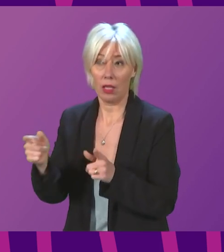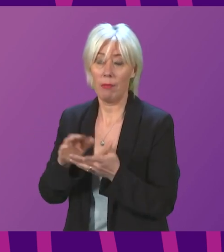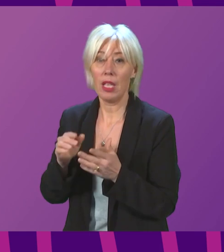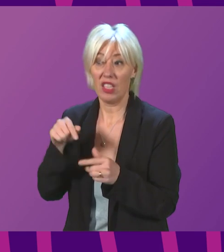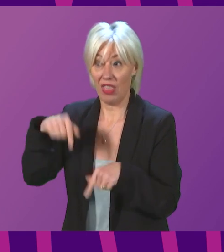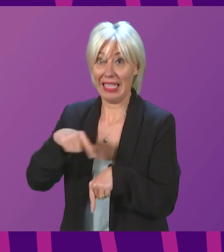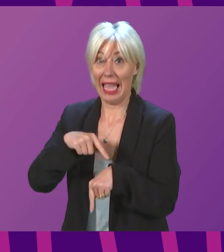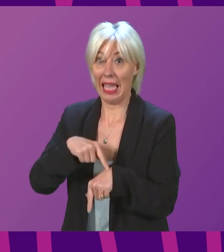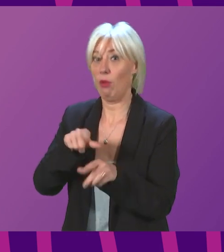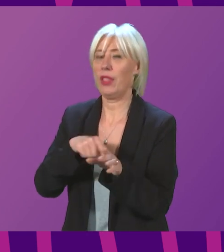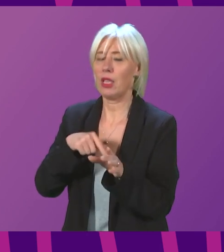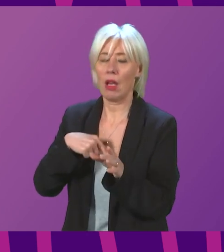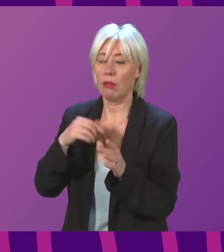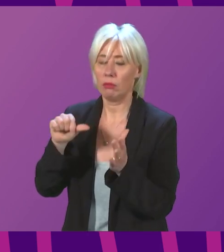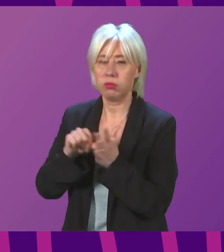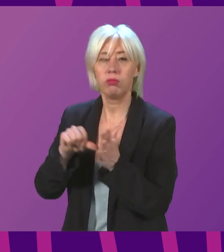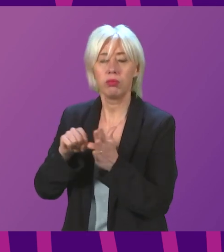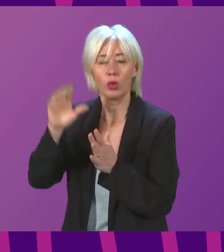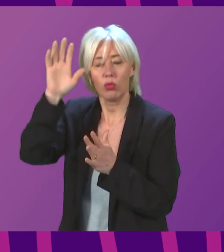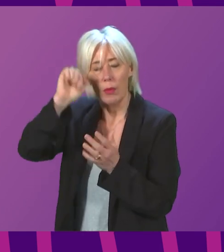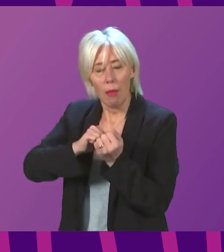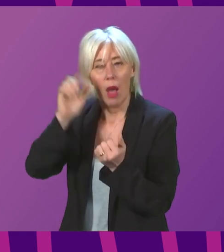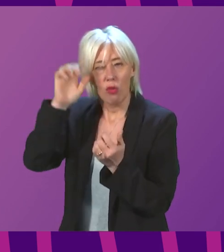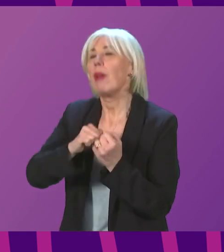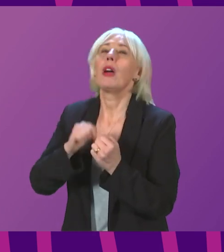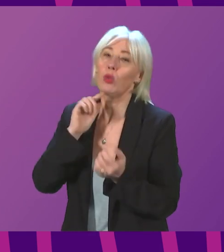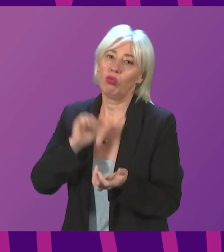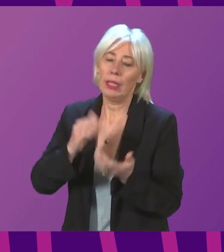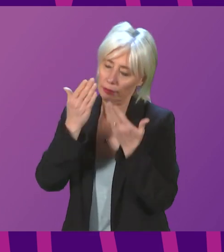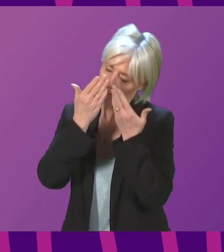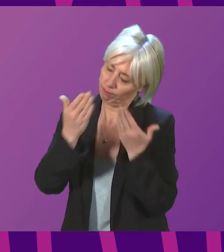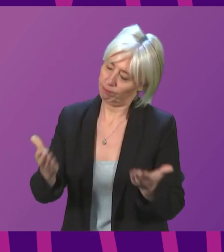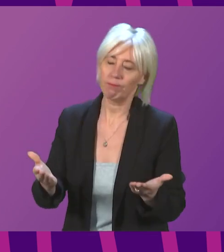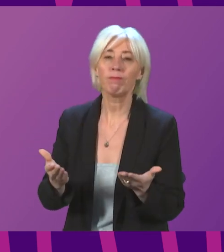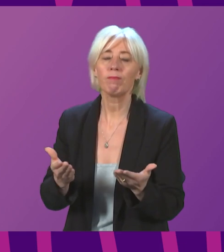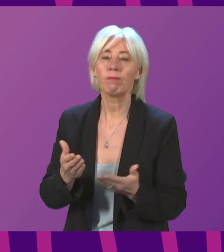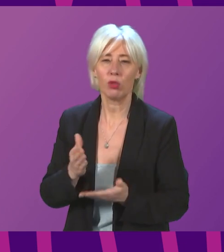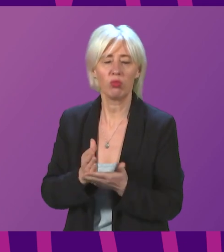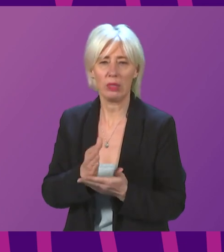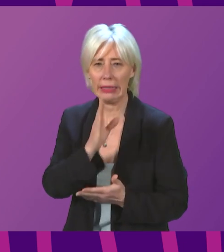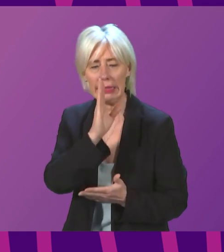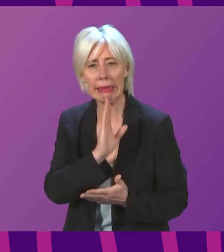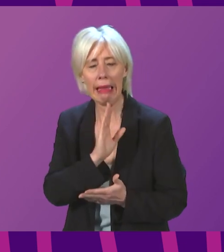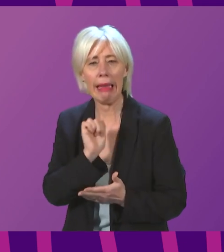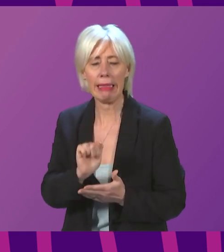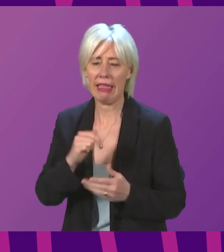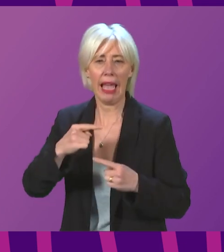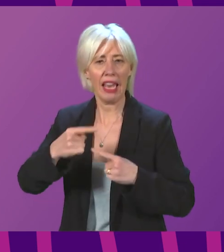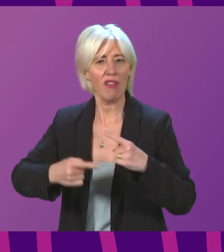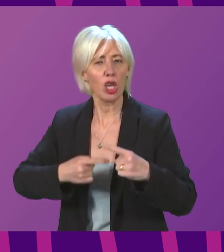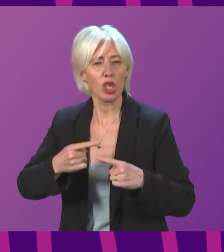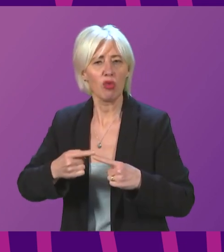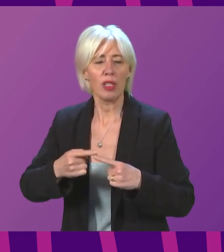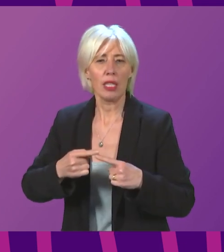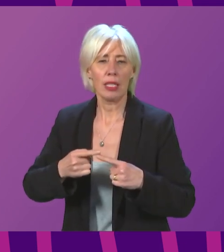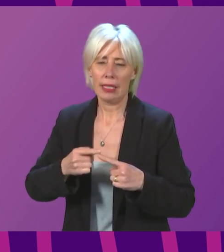particularly hard. So I do want to take the opportunity to mark the sadness of this anniversary and as a sad